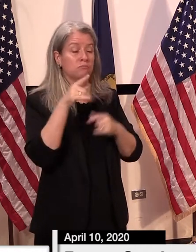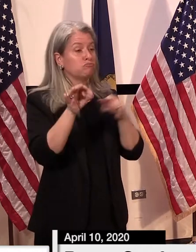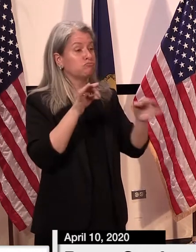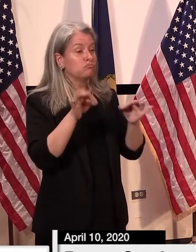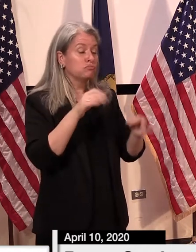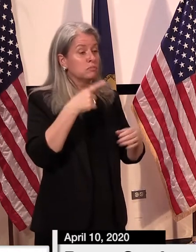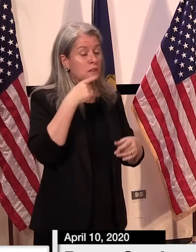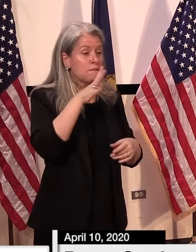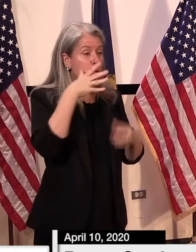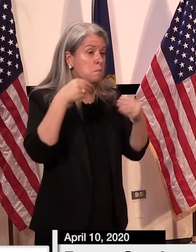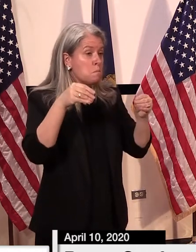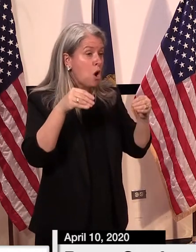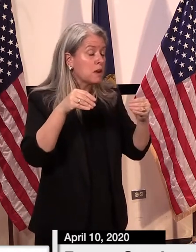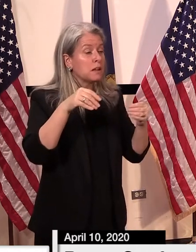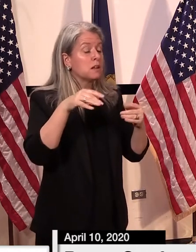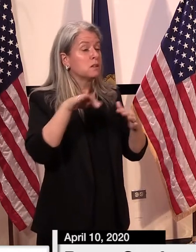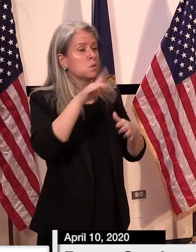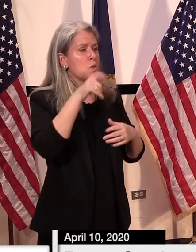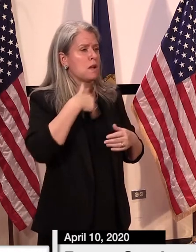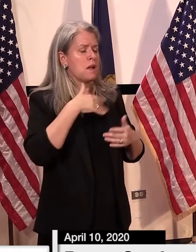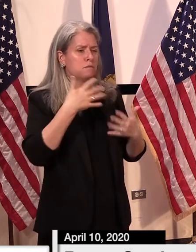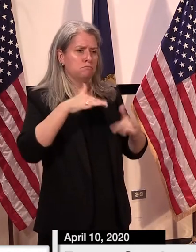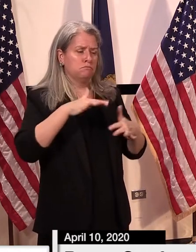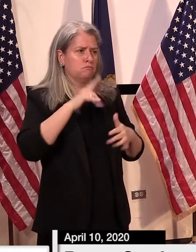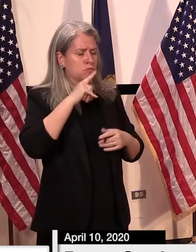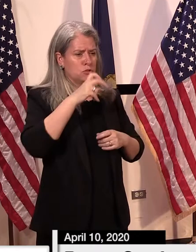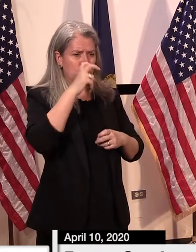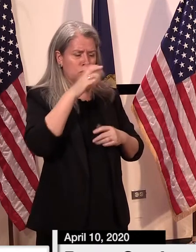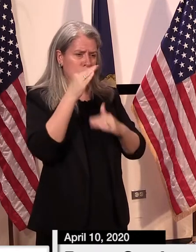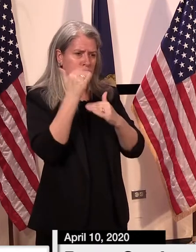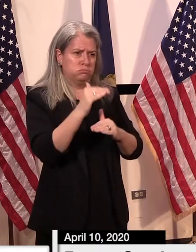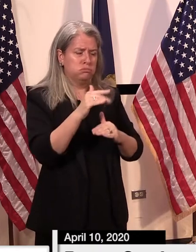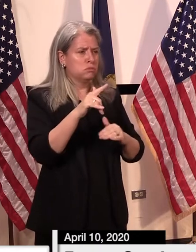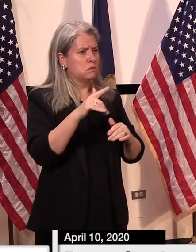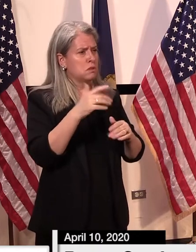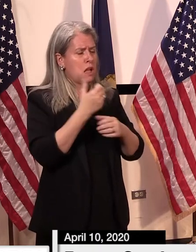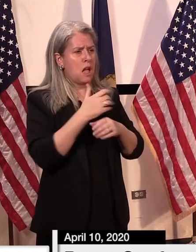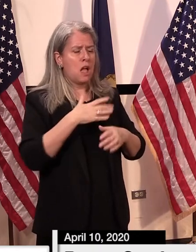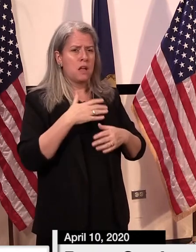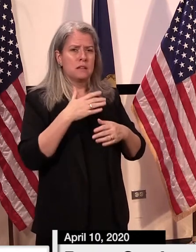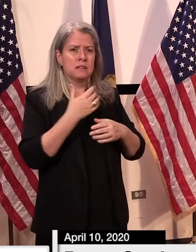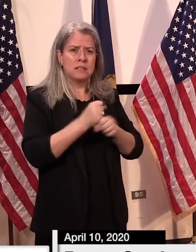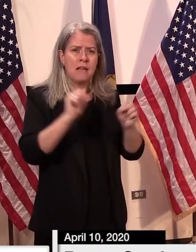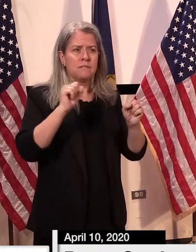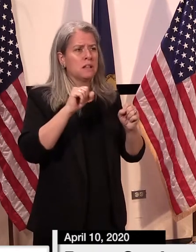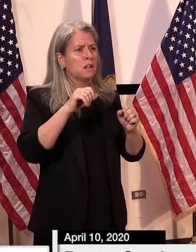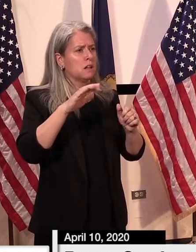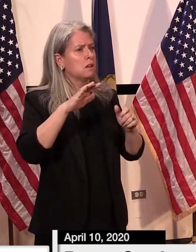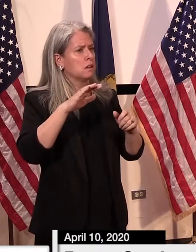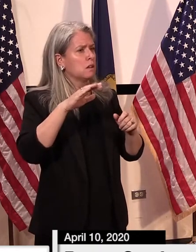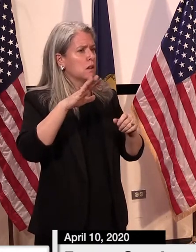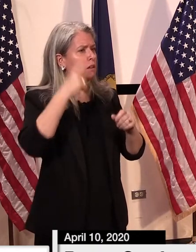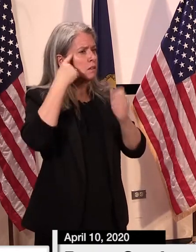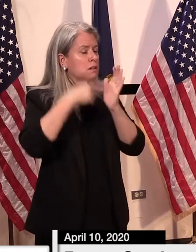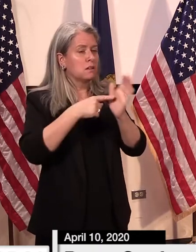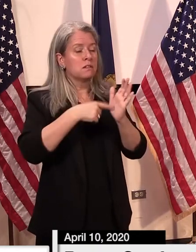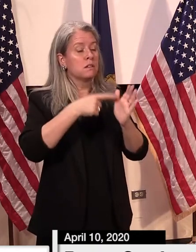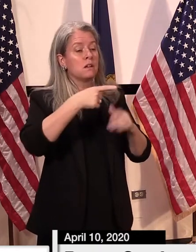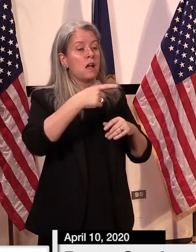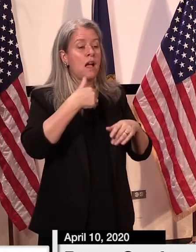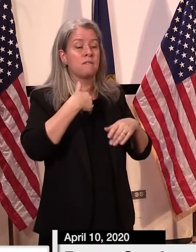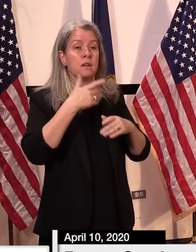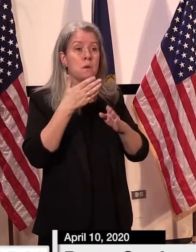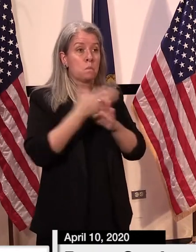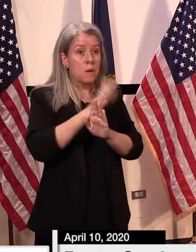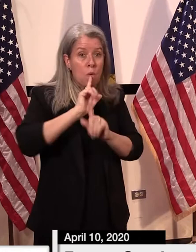farmers markets that have taken strict health safety measures to remain open, like pre-ordering and drive-through and, um,